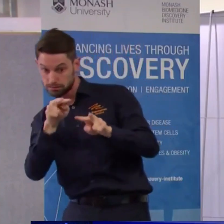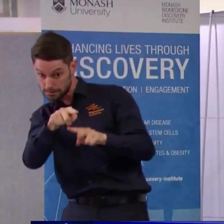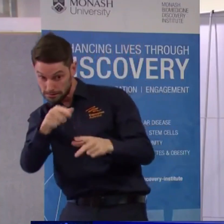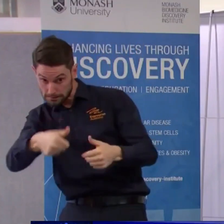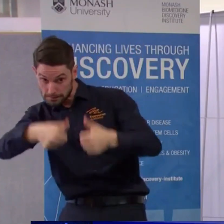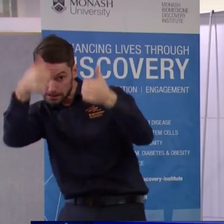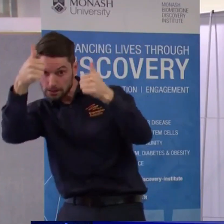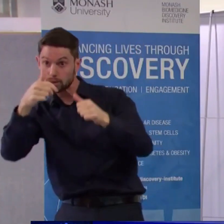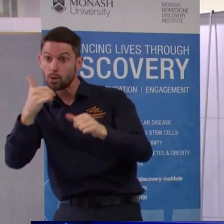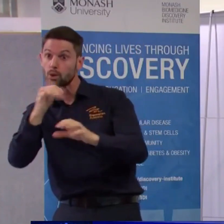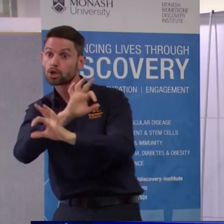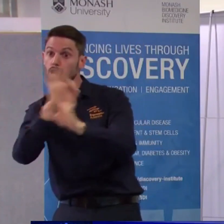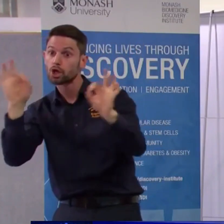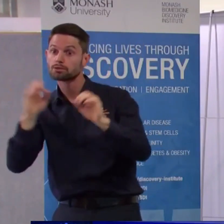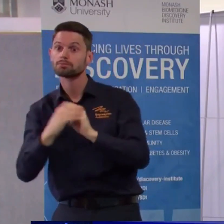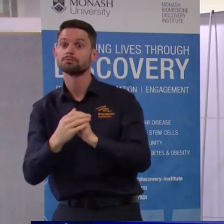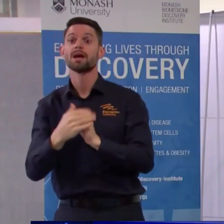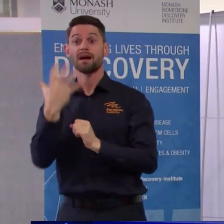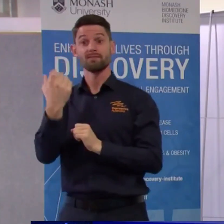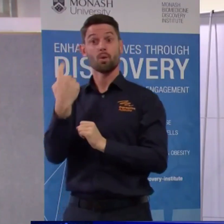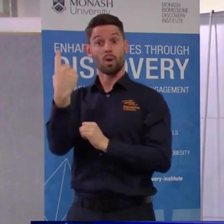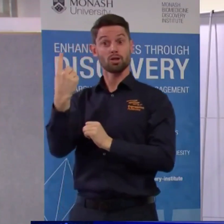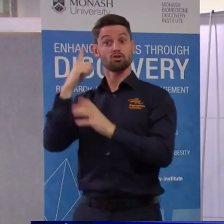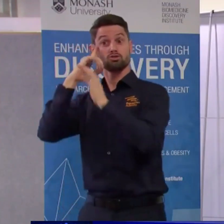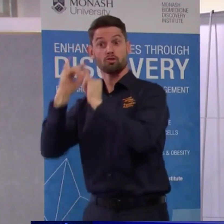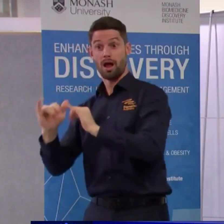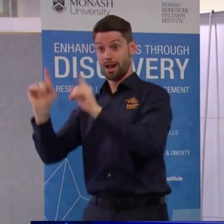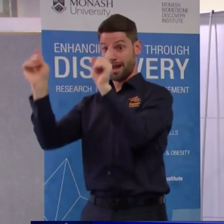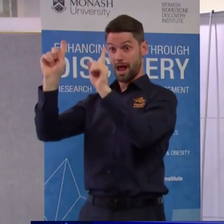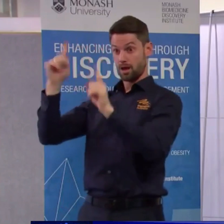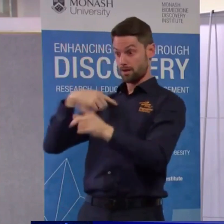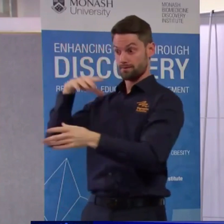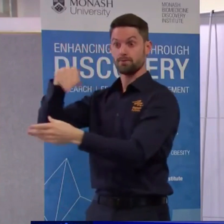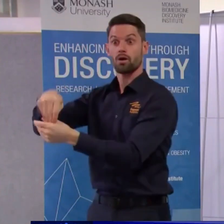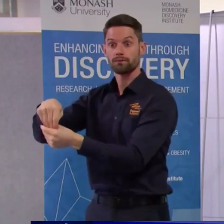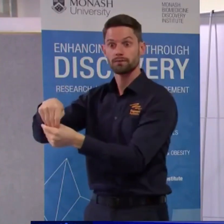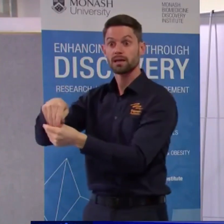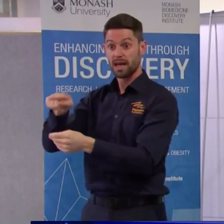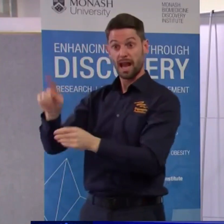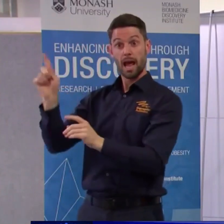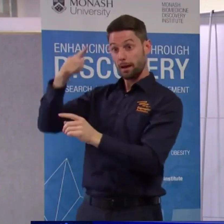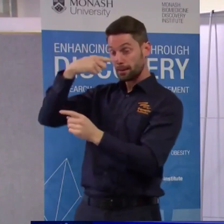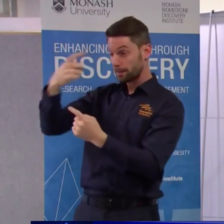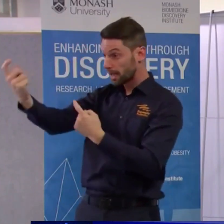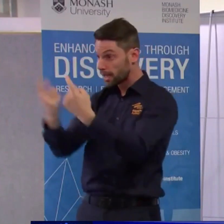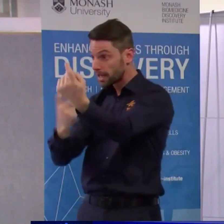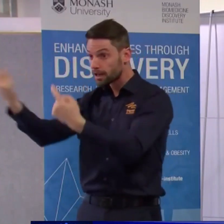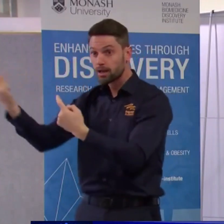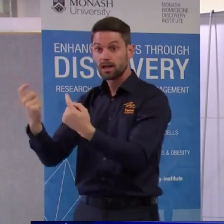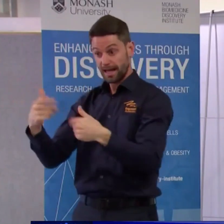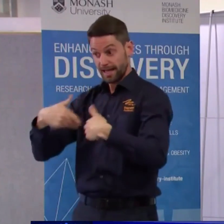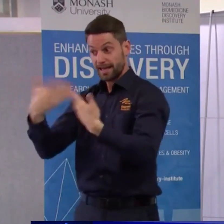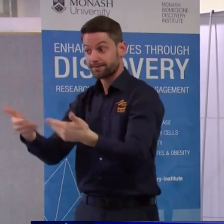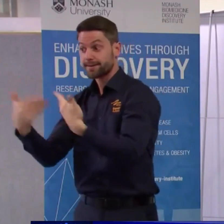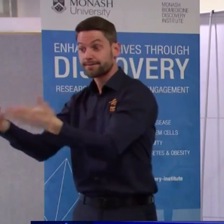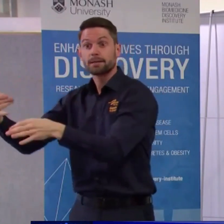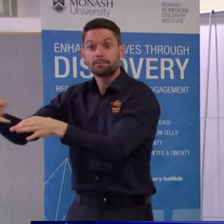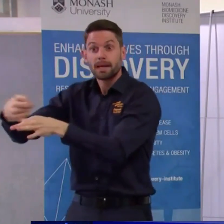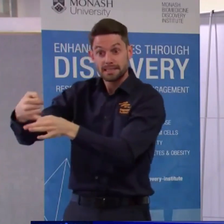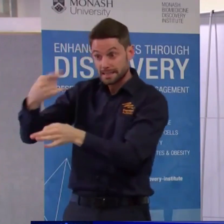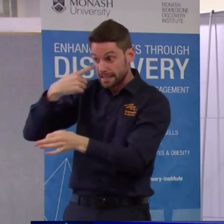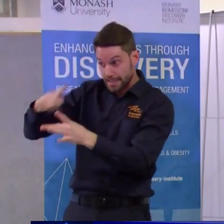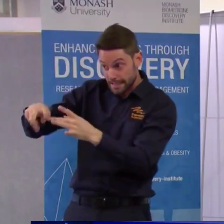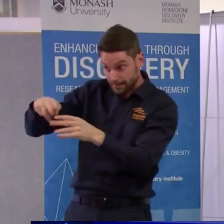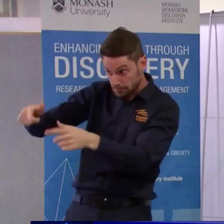RemapCAP which is one of the trials that I'm involved in is already testing enrolling patients and testing treatments all around the world it's working like a